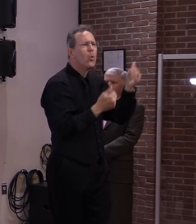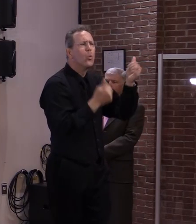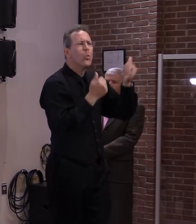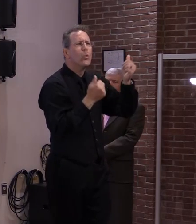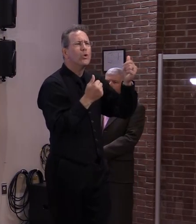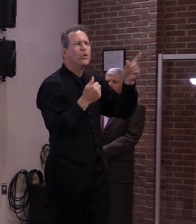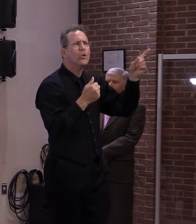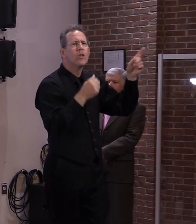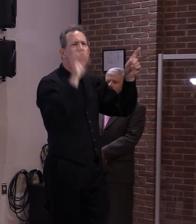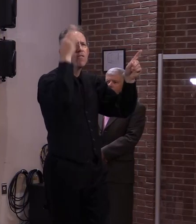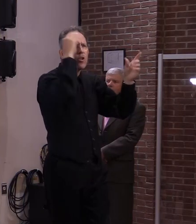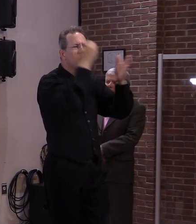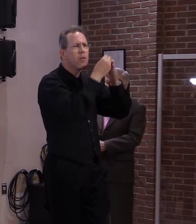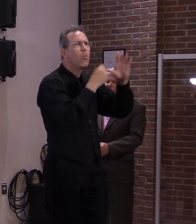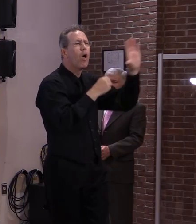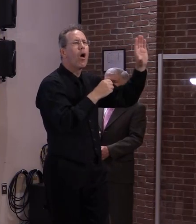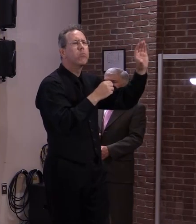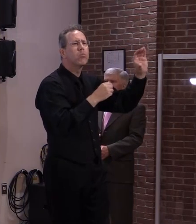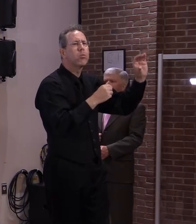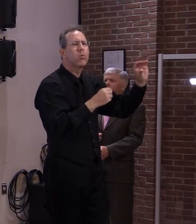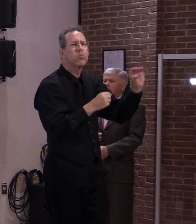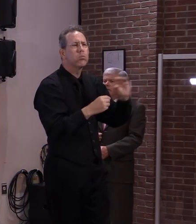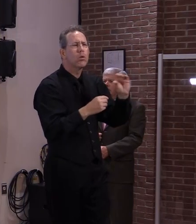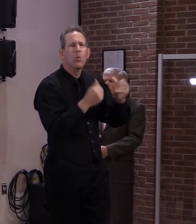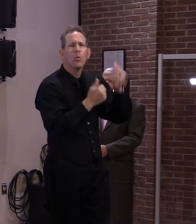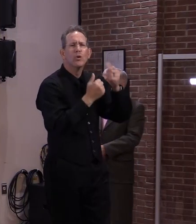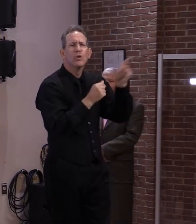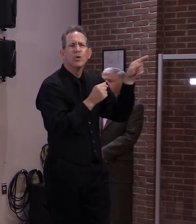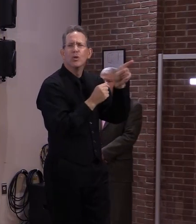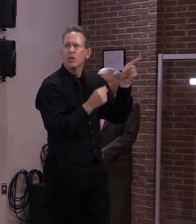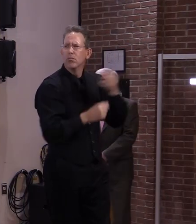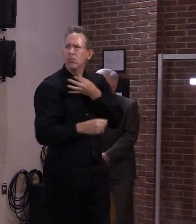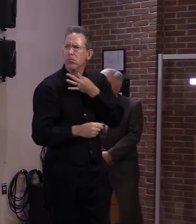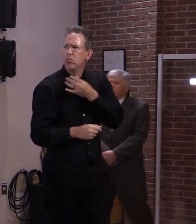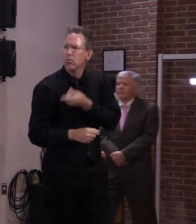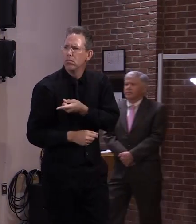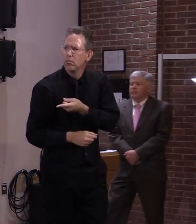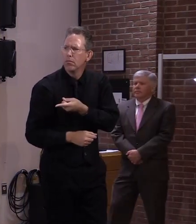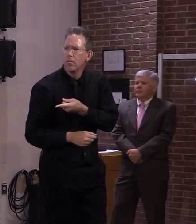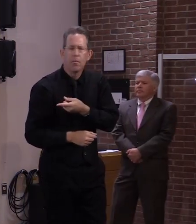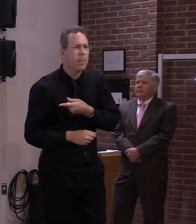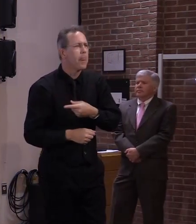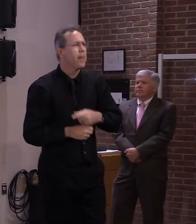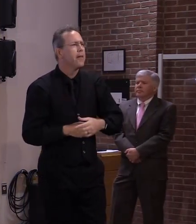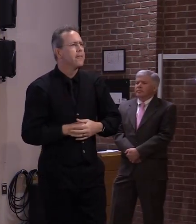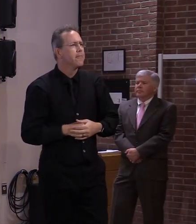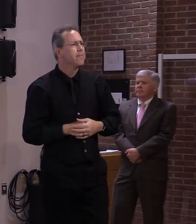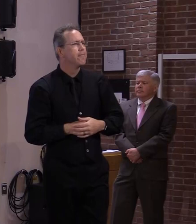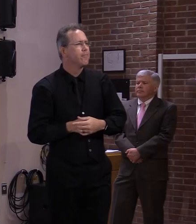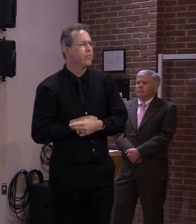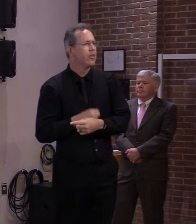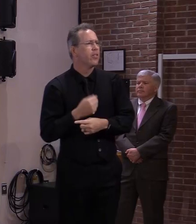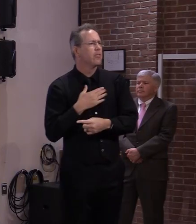by signing this executive order jay do you have the answer to that jay johnson here